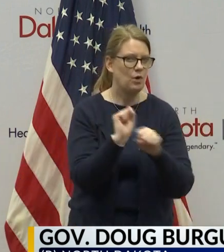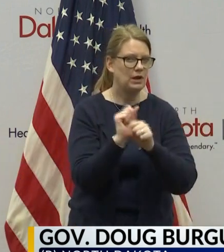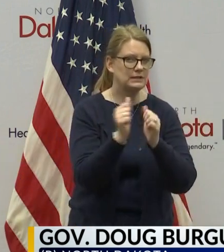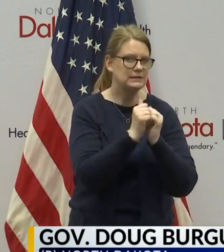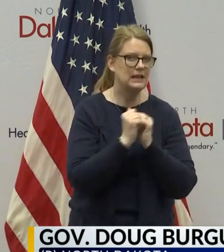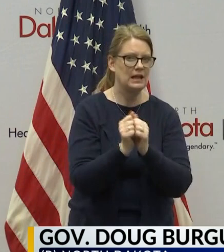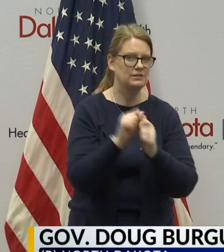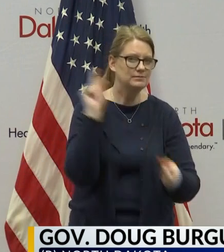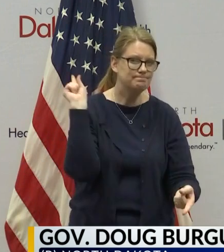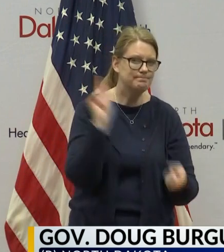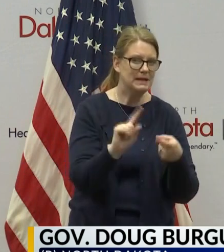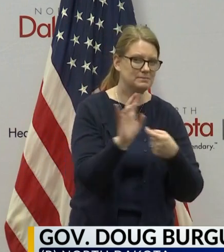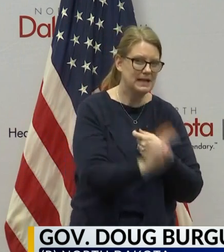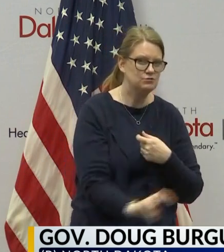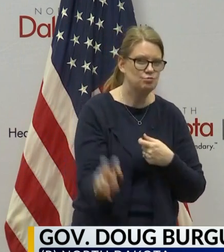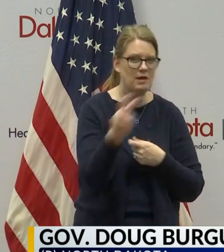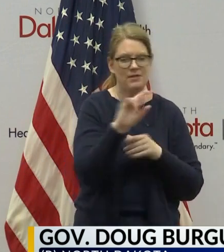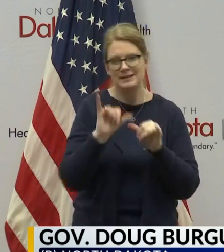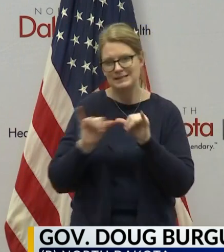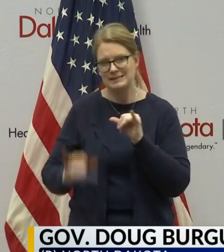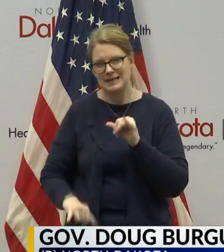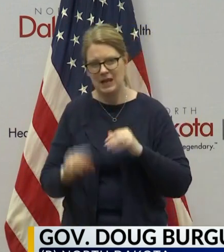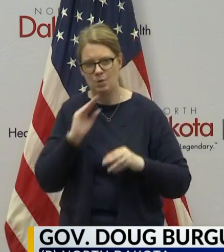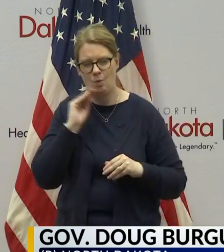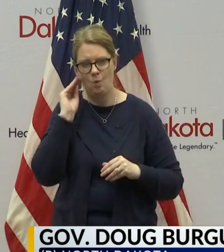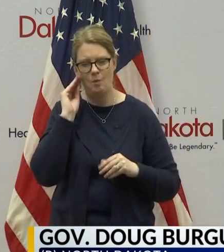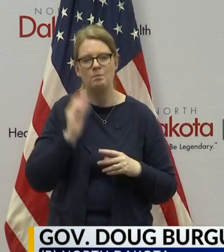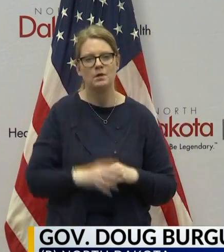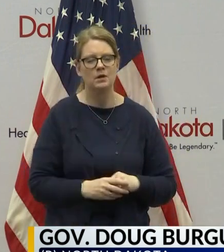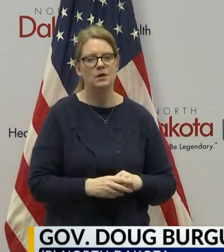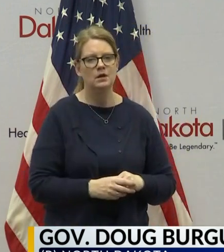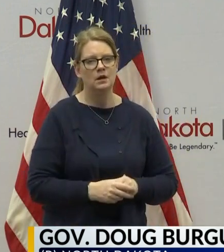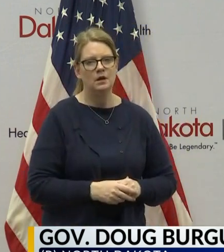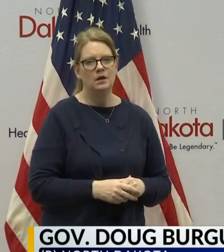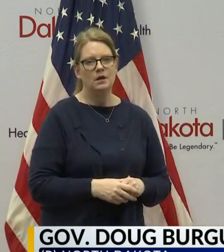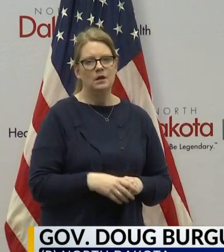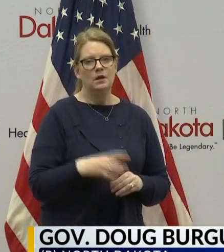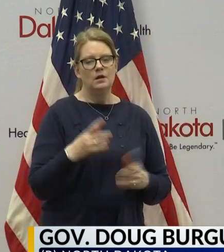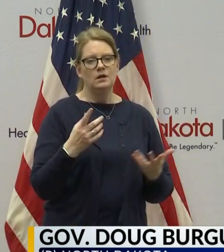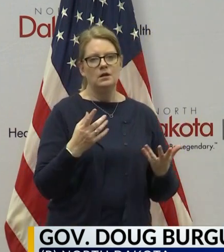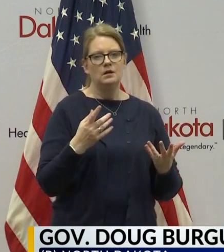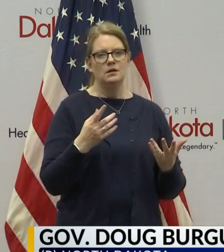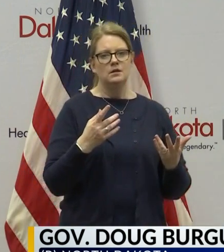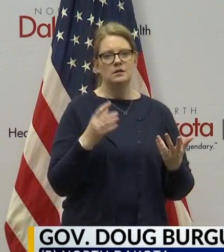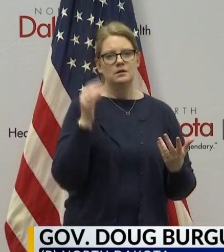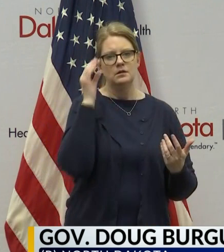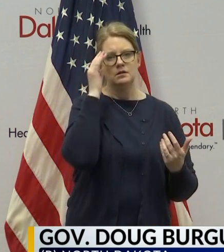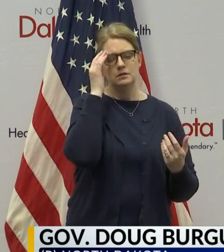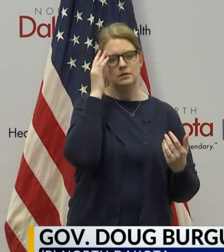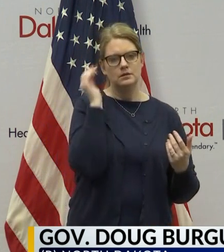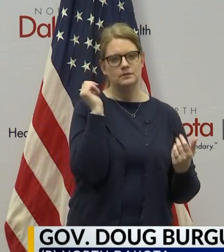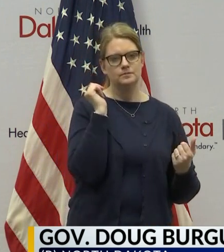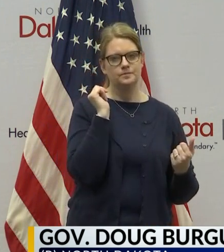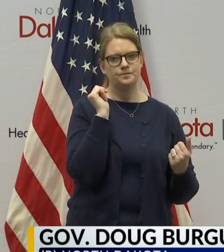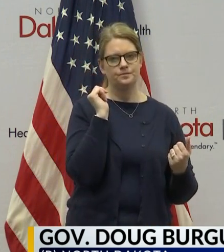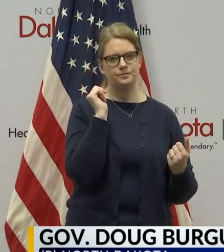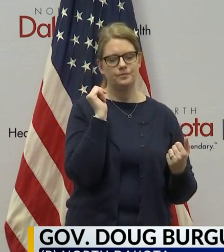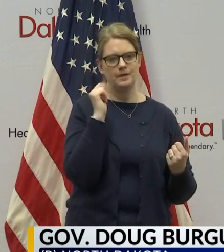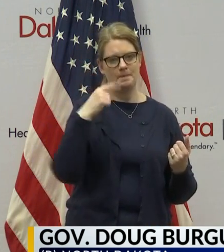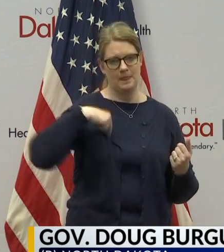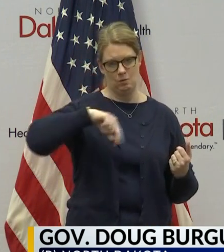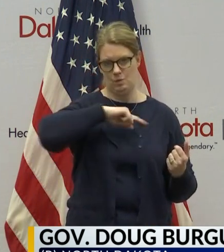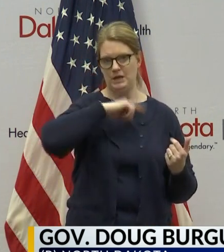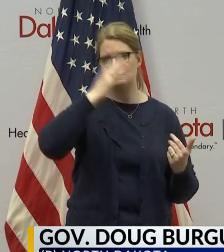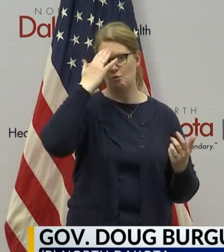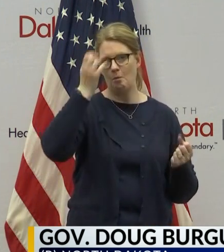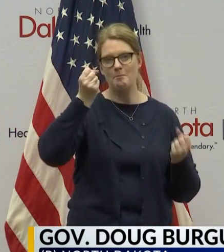travel and stay at home wherever possible. One other thing which we've talked about before is it's still, we know a